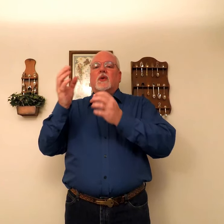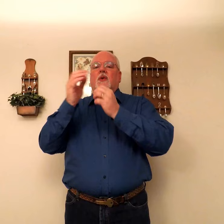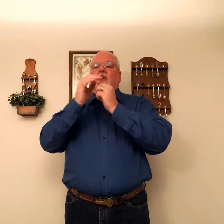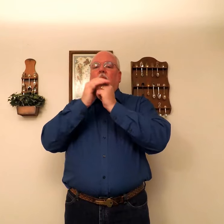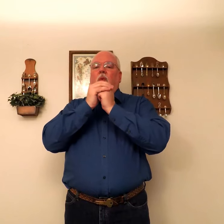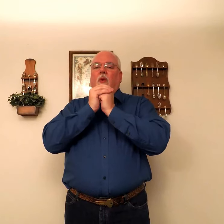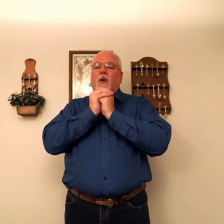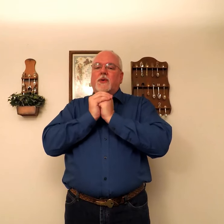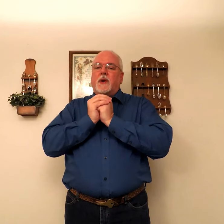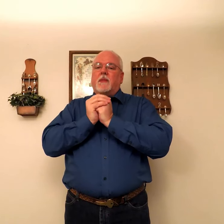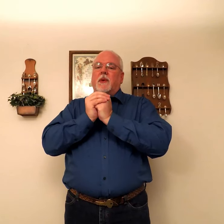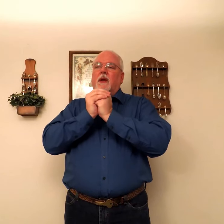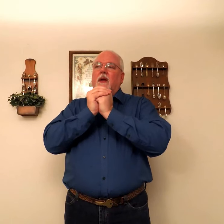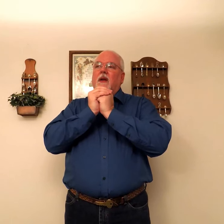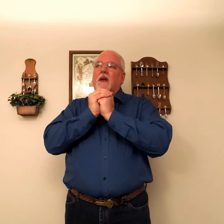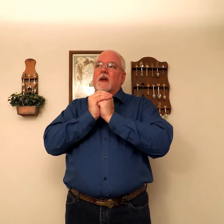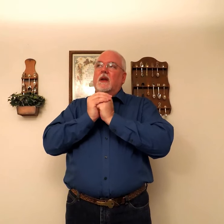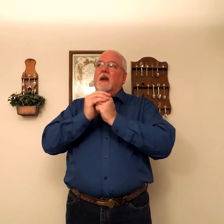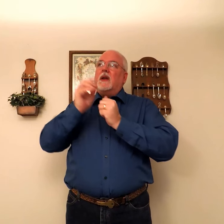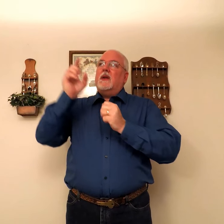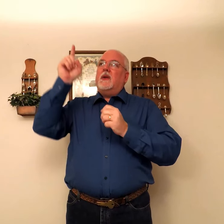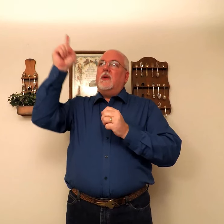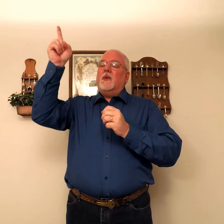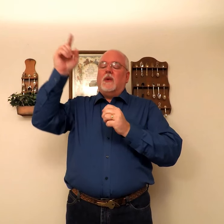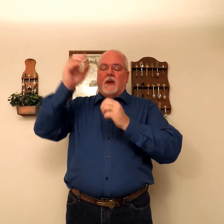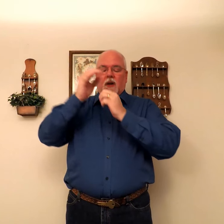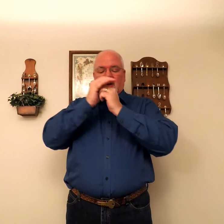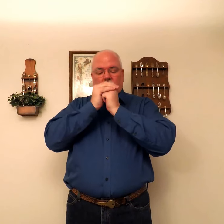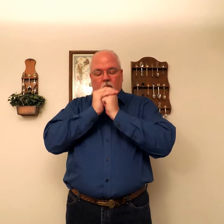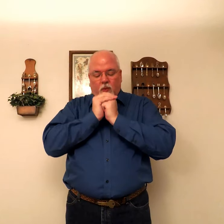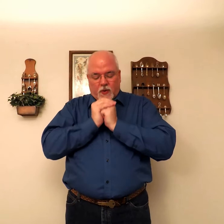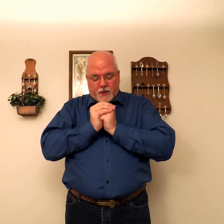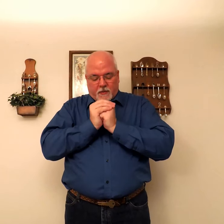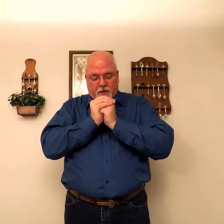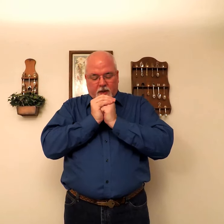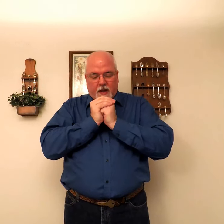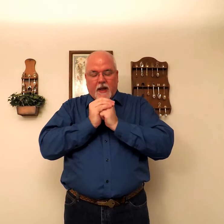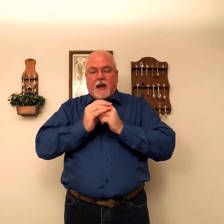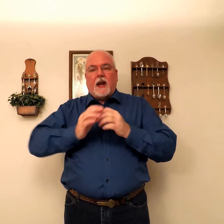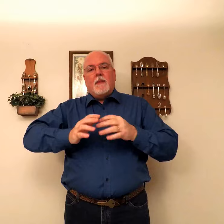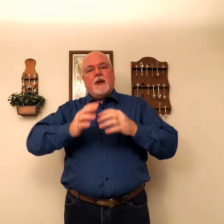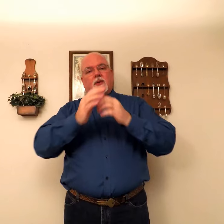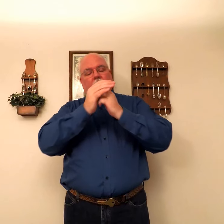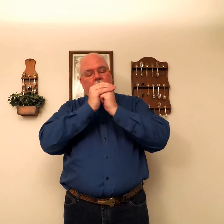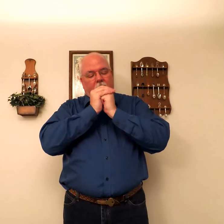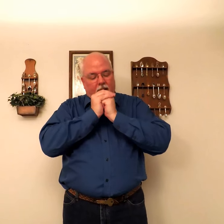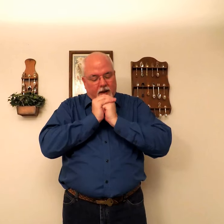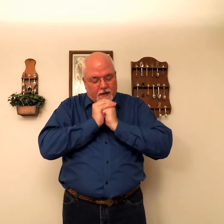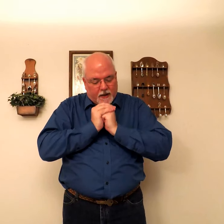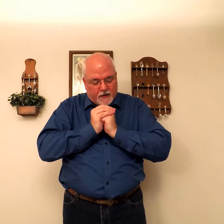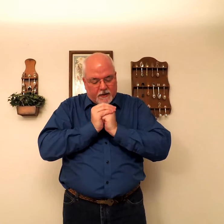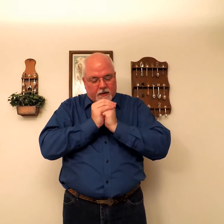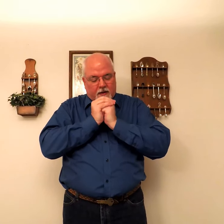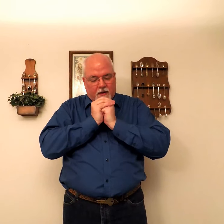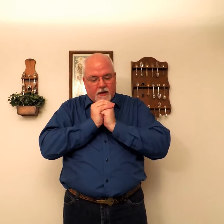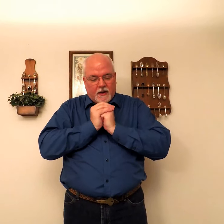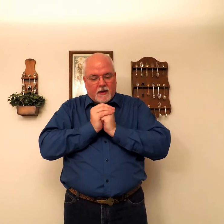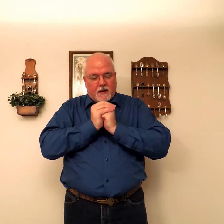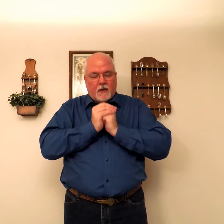To worship. You. Worship. And I want make sure I get my head down in there. You know.